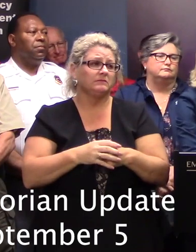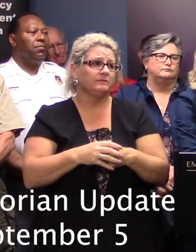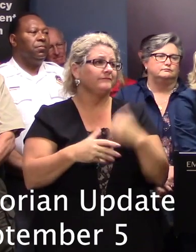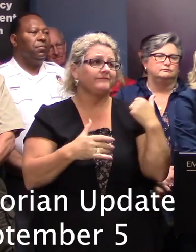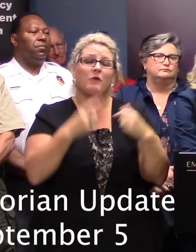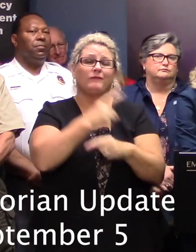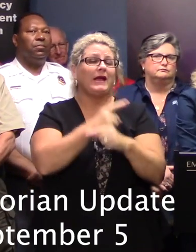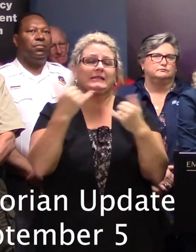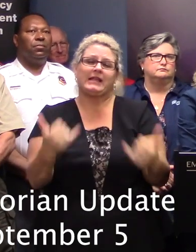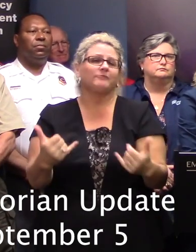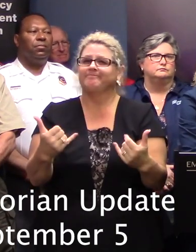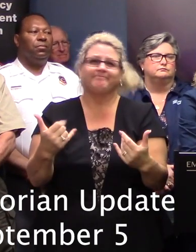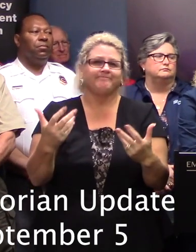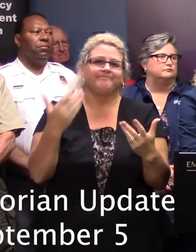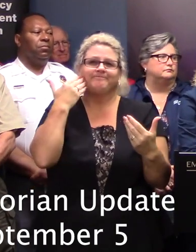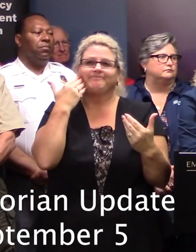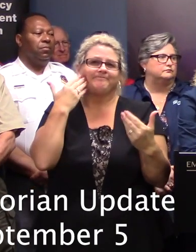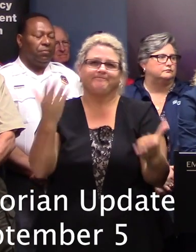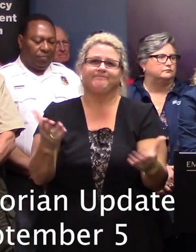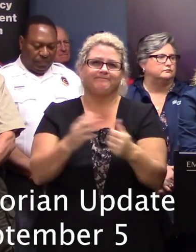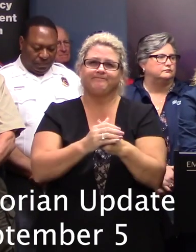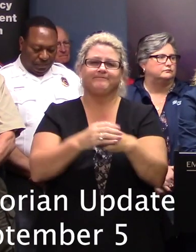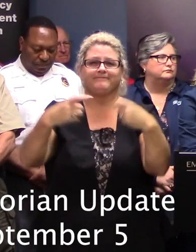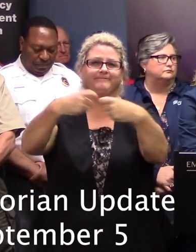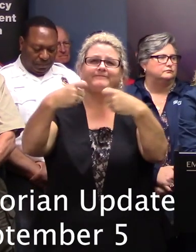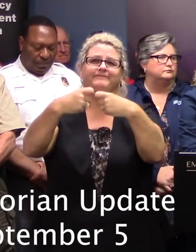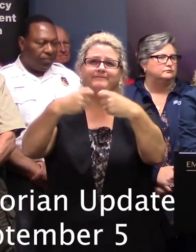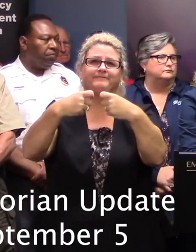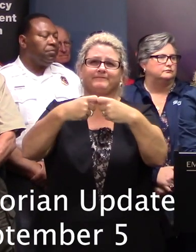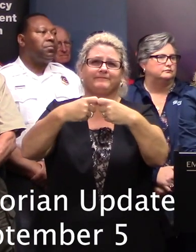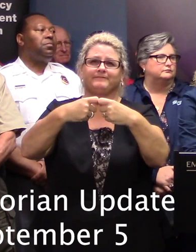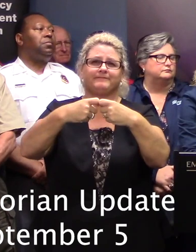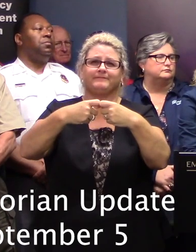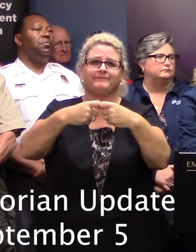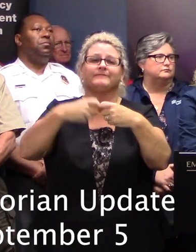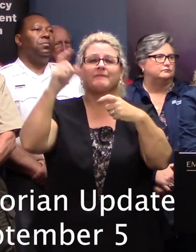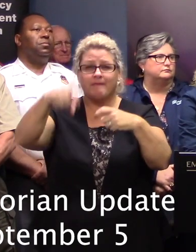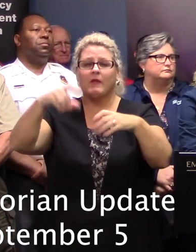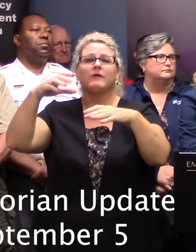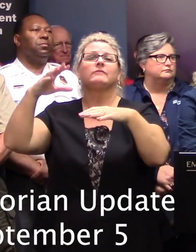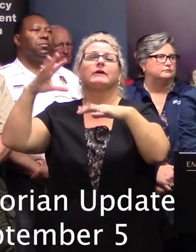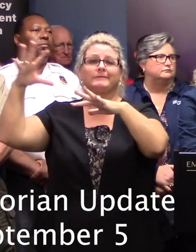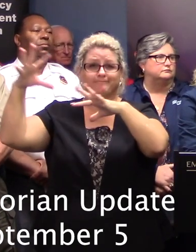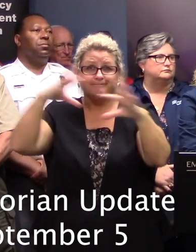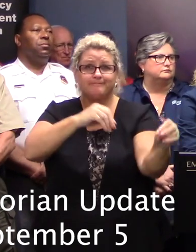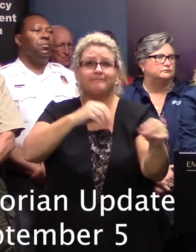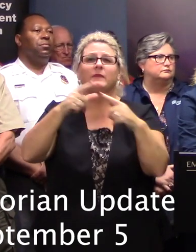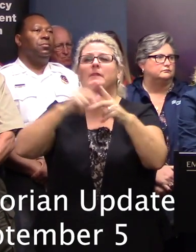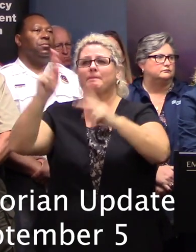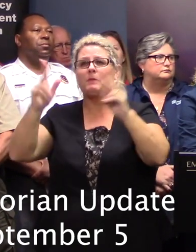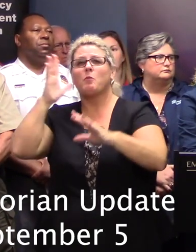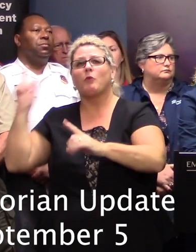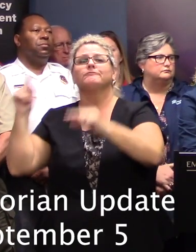it's too soon to be able to say the utilities are going to have to have the opportunity to go out and do an assessment of the damage